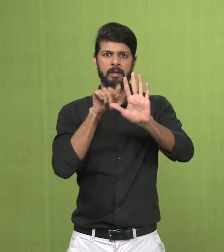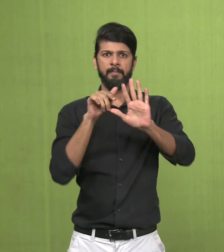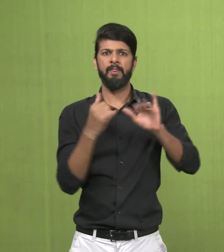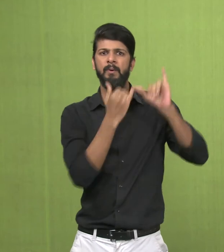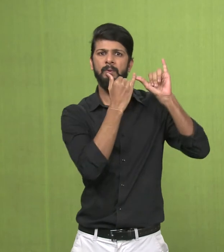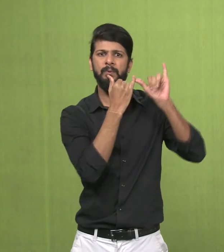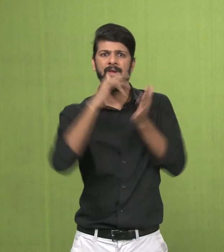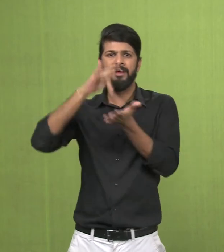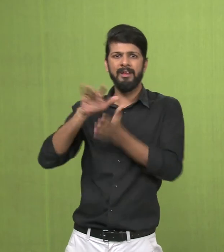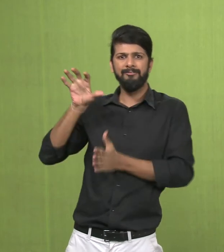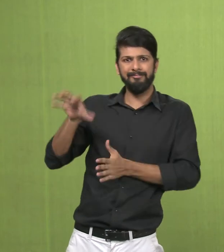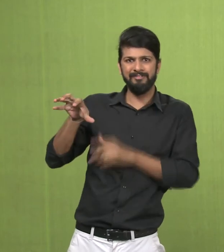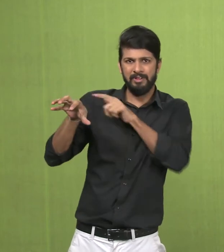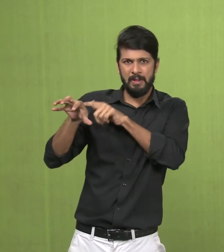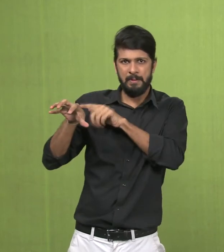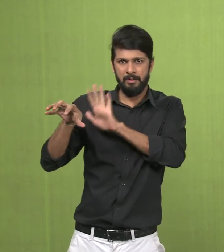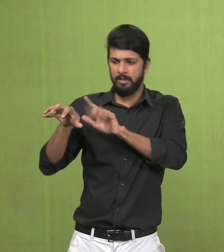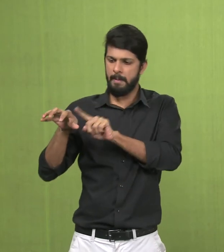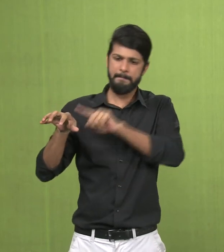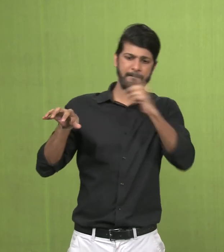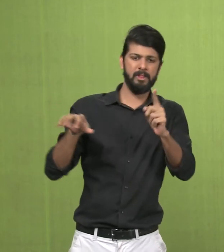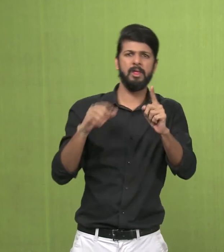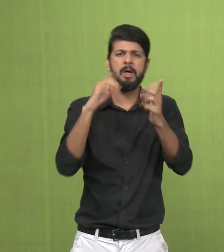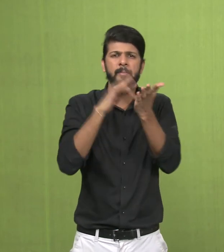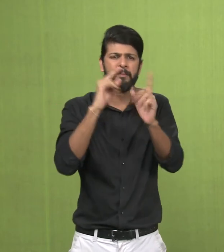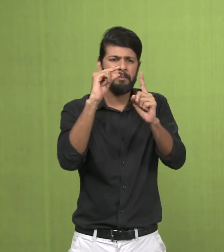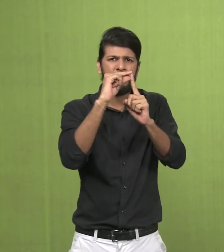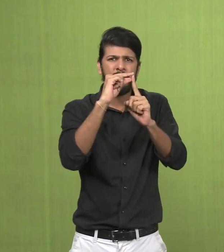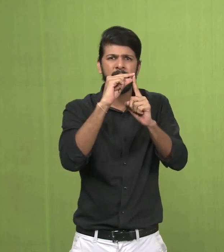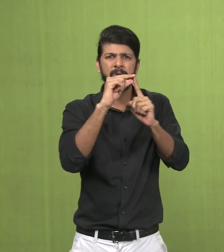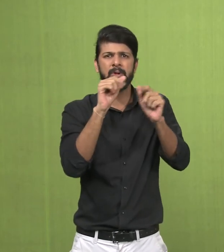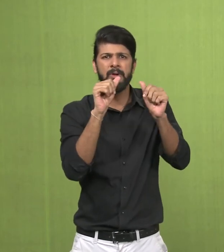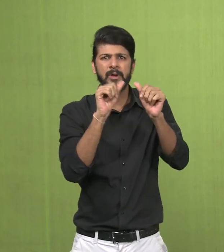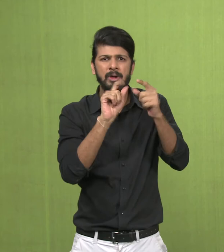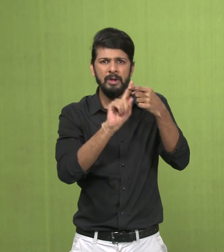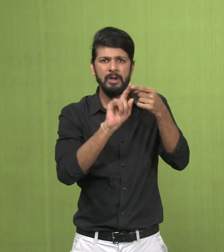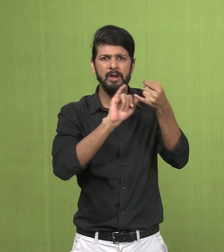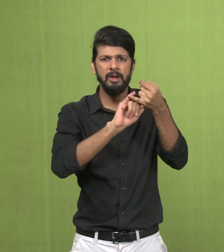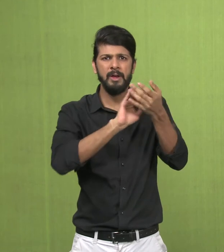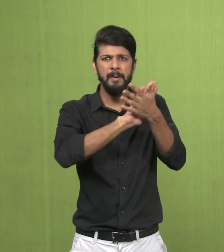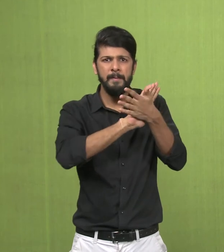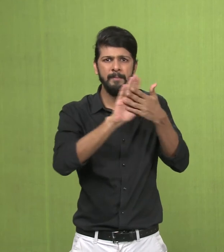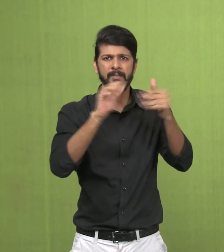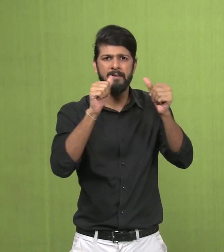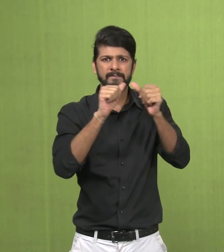The Kushan dynasty had two important cities. One was Mathura and the second one